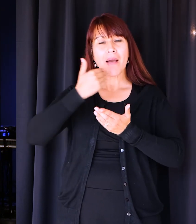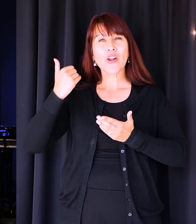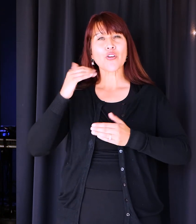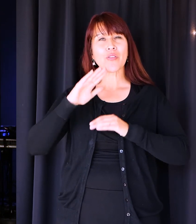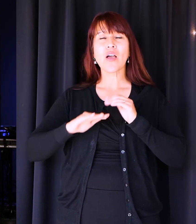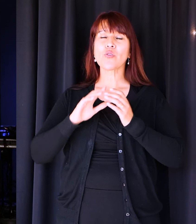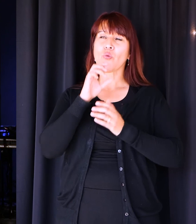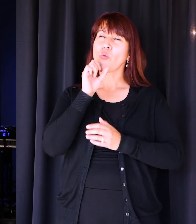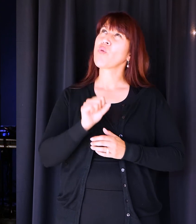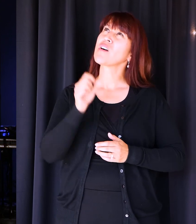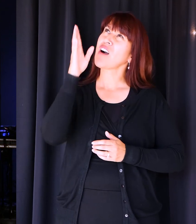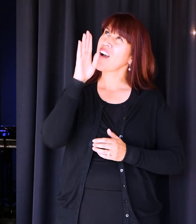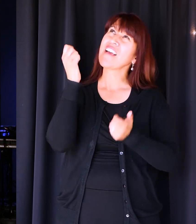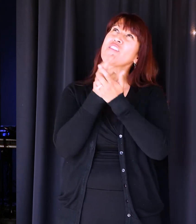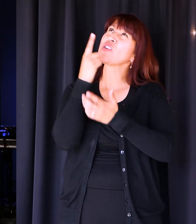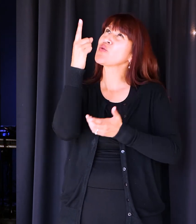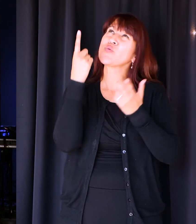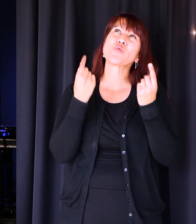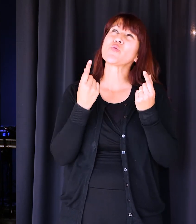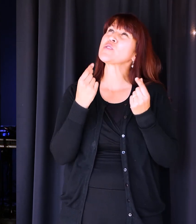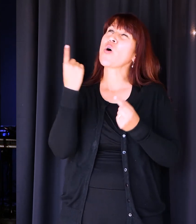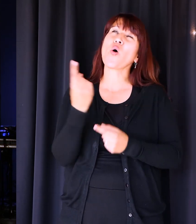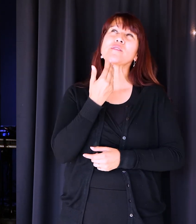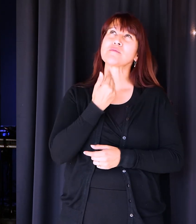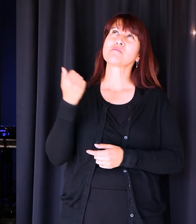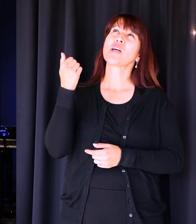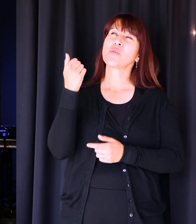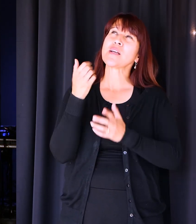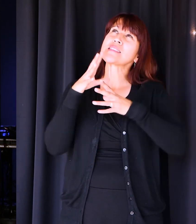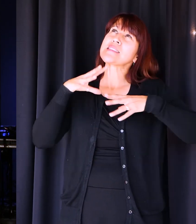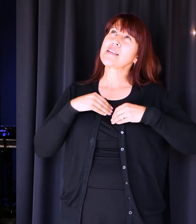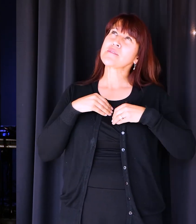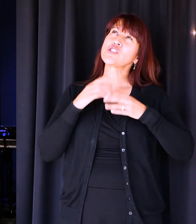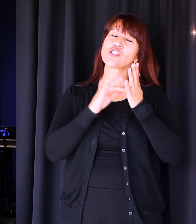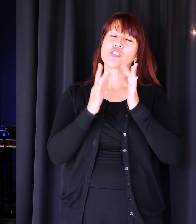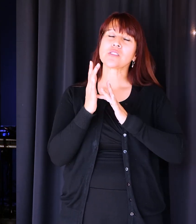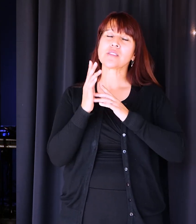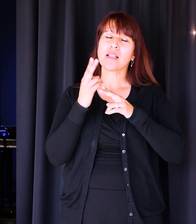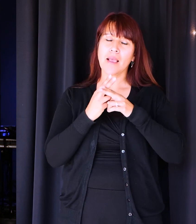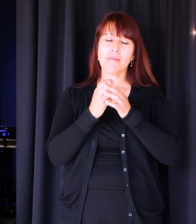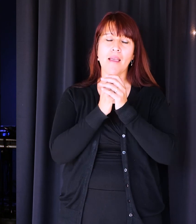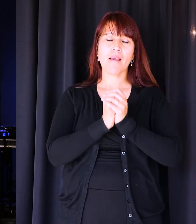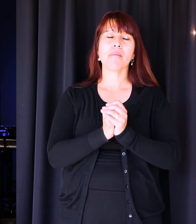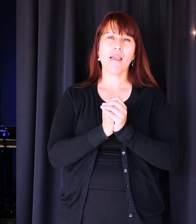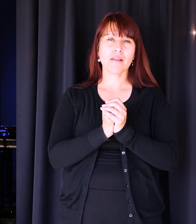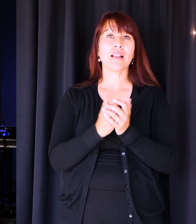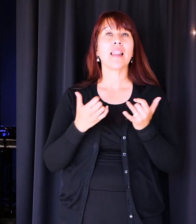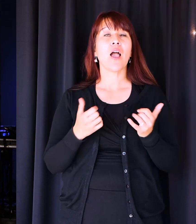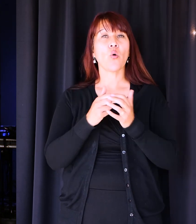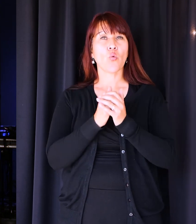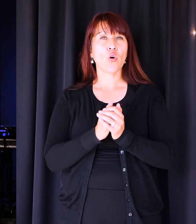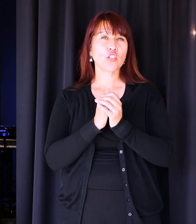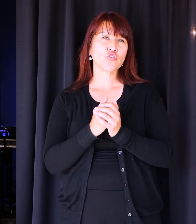Everything you do, God, it's always better. And so we embrace that today in Jesus' name. Amen. Why don't you worship with